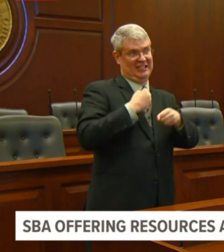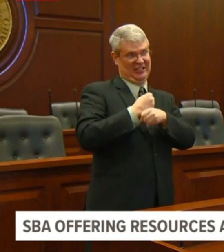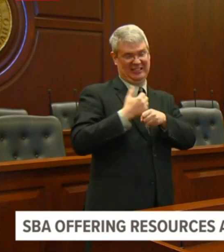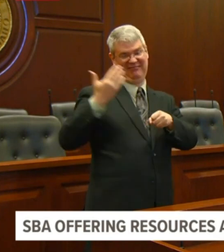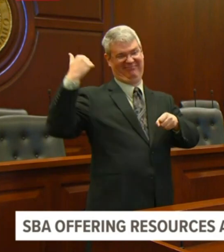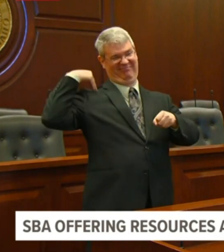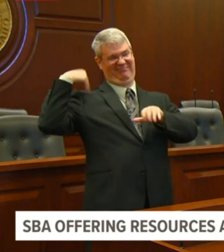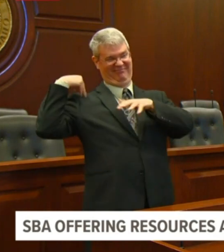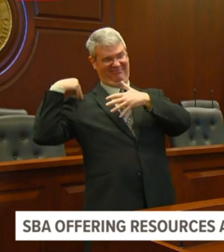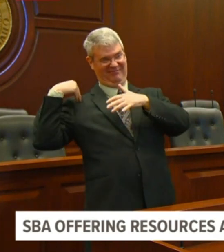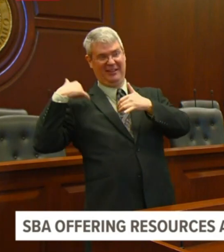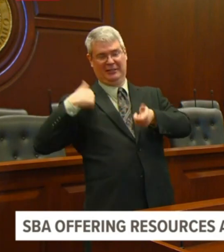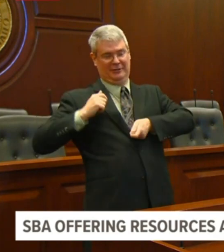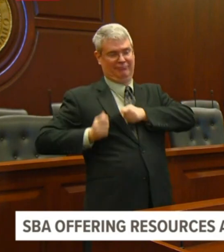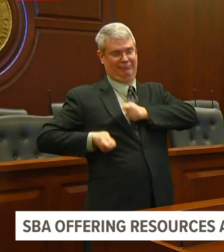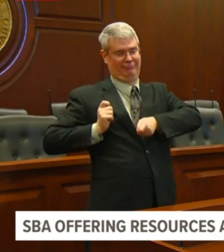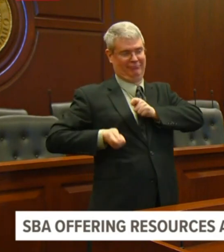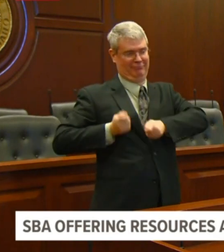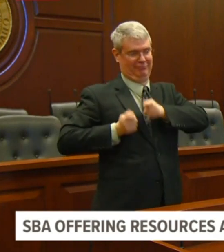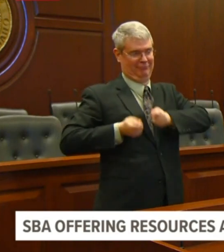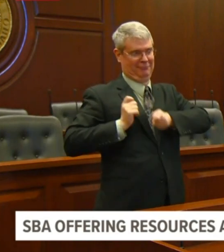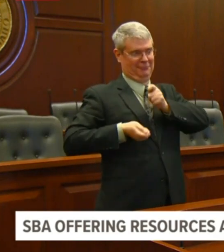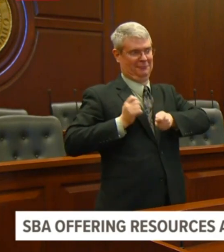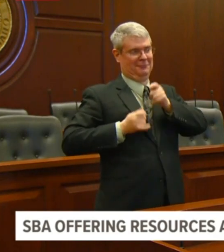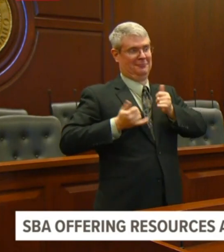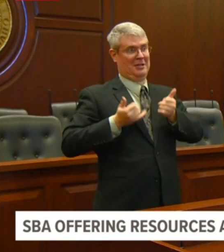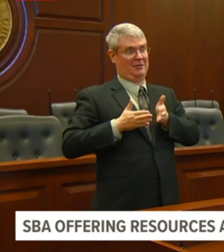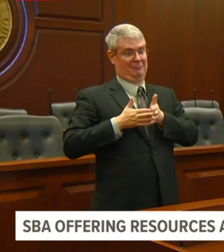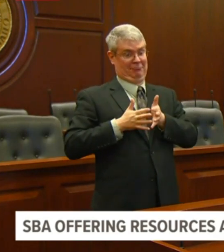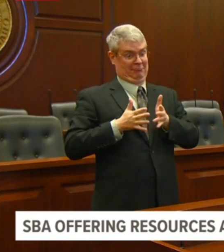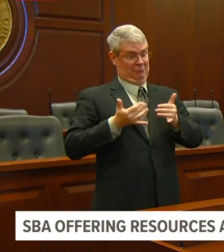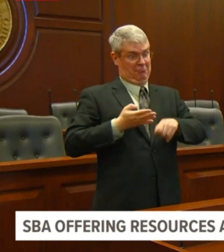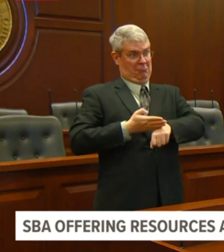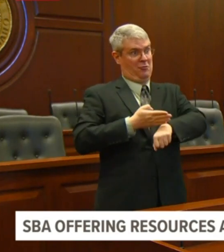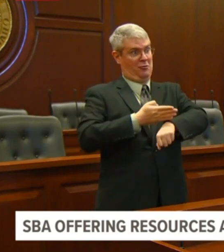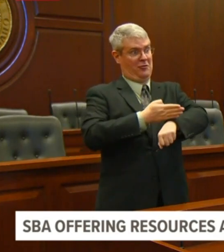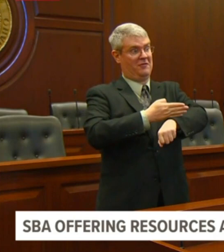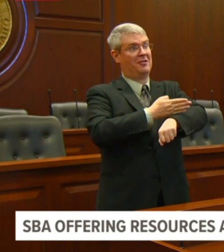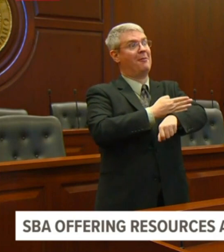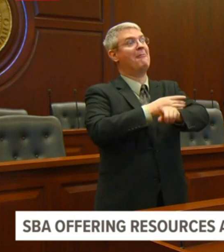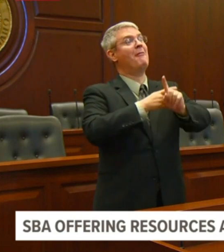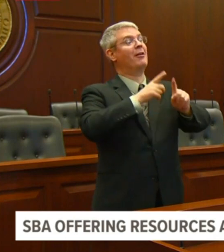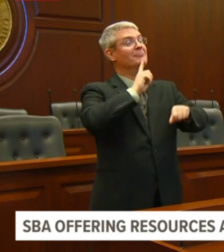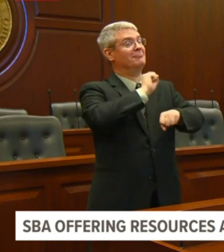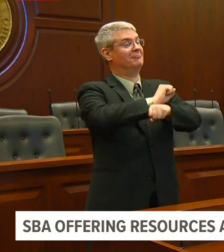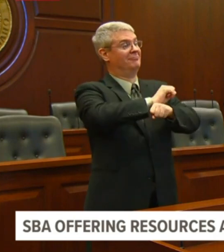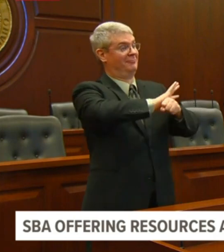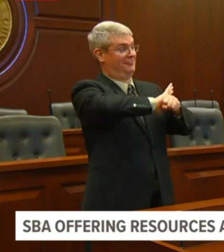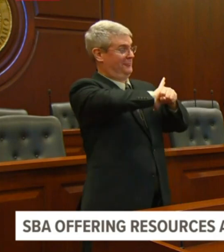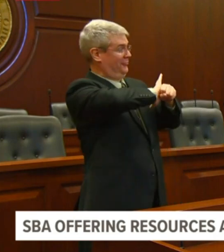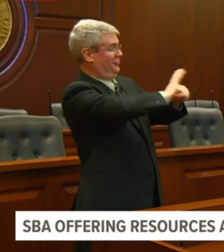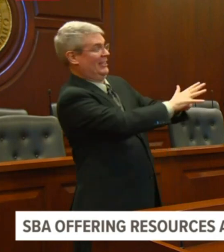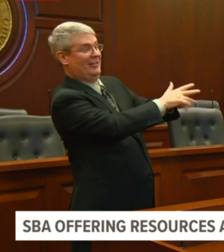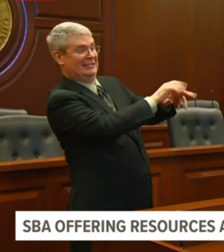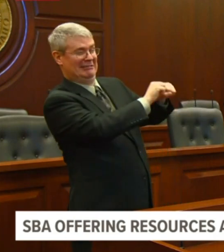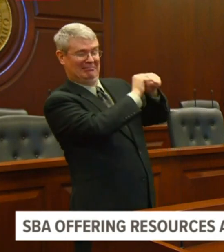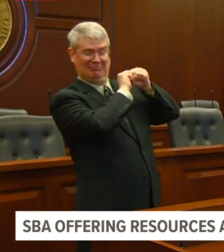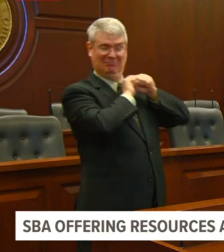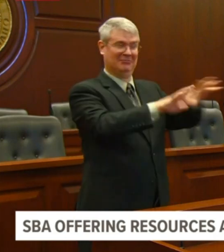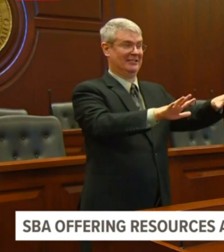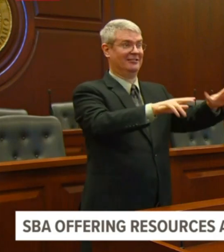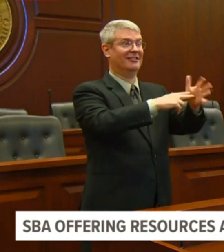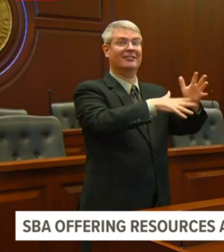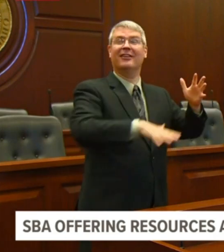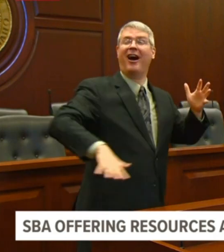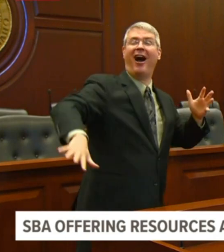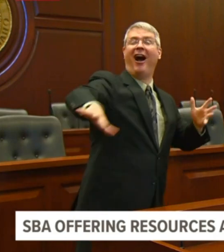Uh, but you know, this is an unprecedented amount of pressure on that system. And I asked the people of Idaho to be a little patient.